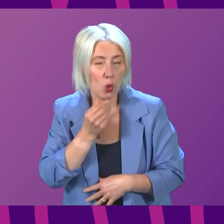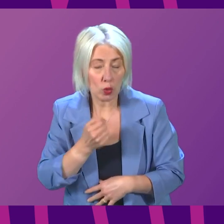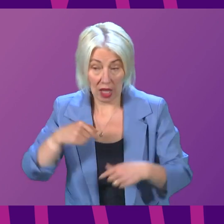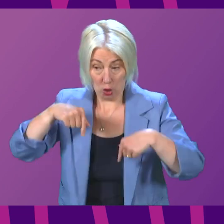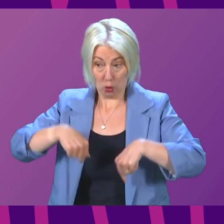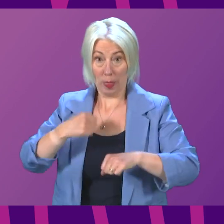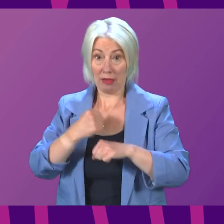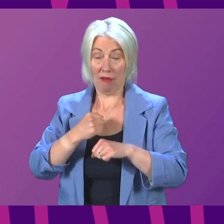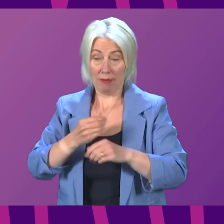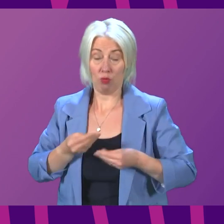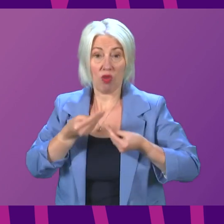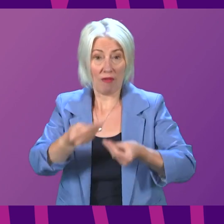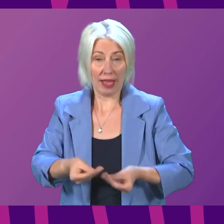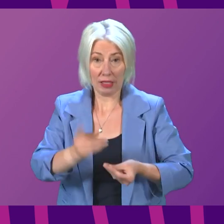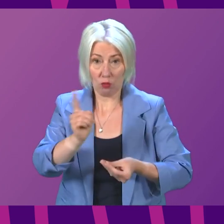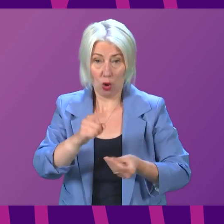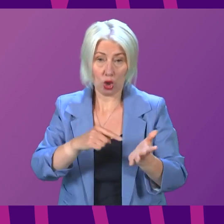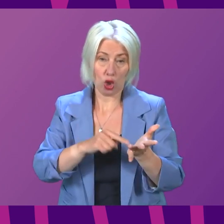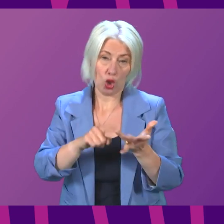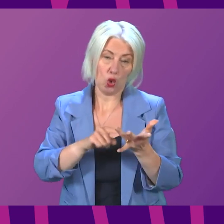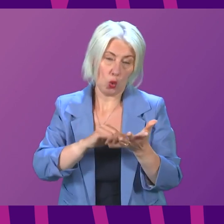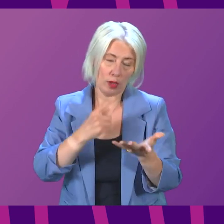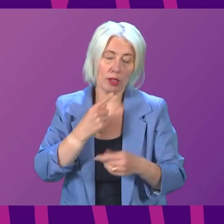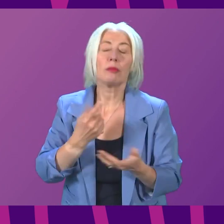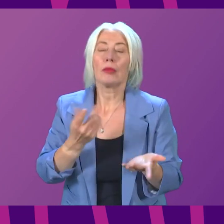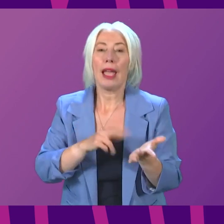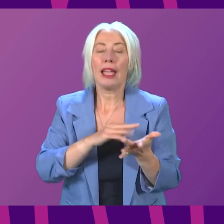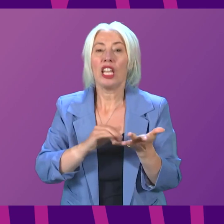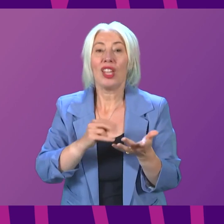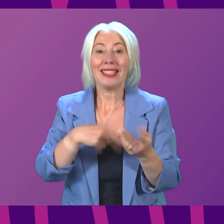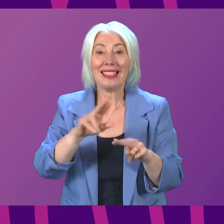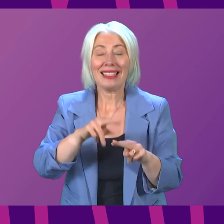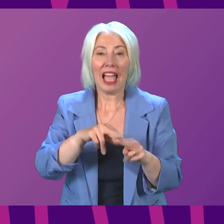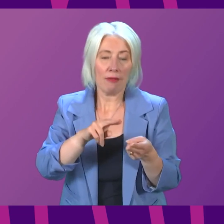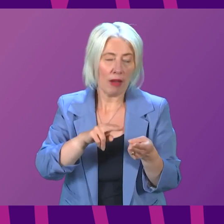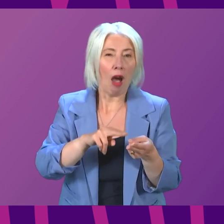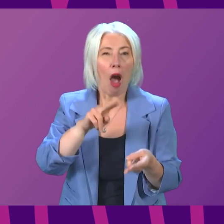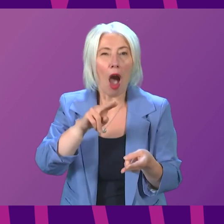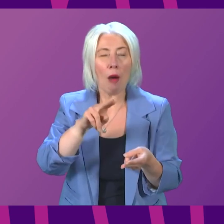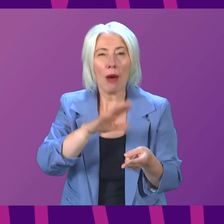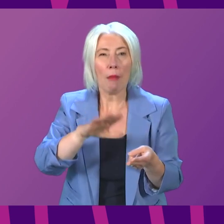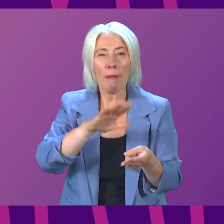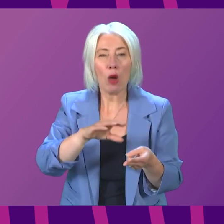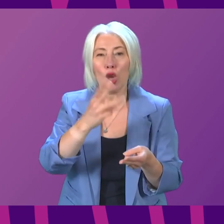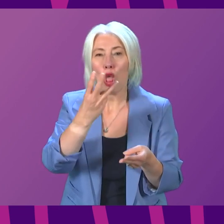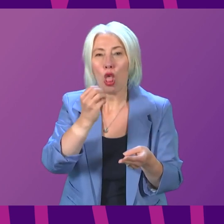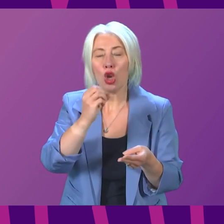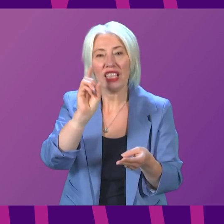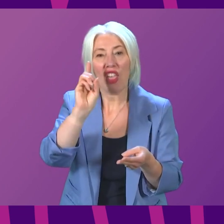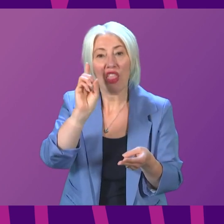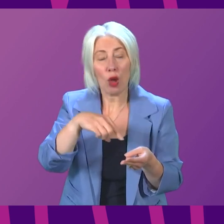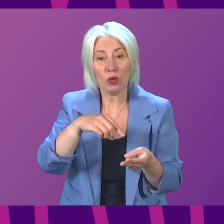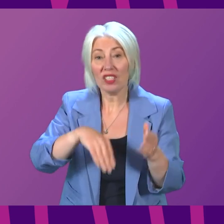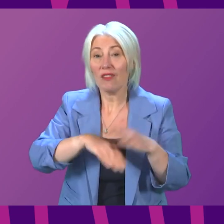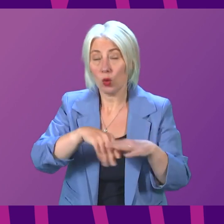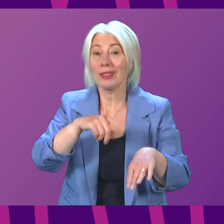government is providing the National Health Service. NHS staffing up by just under 30,000 whole-time